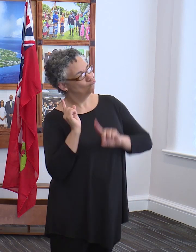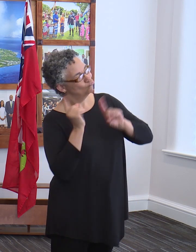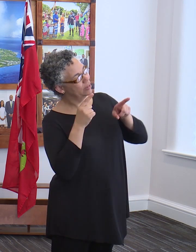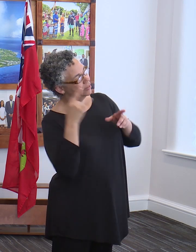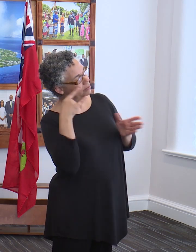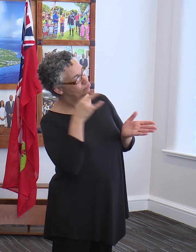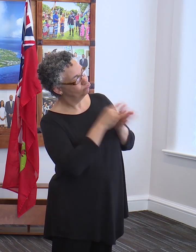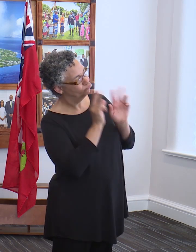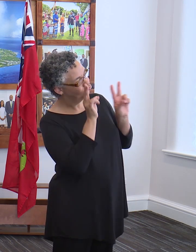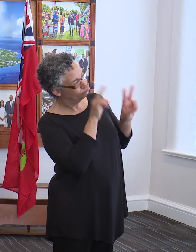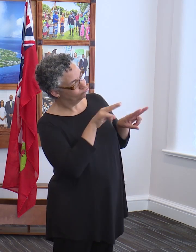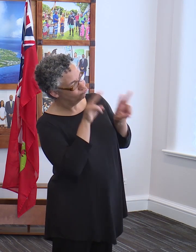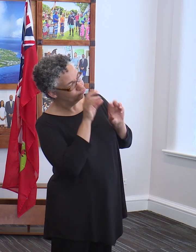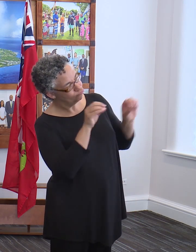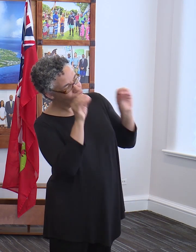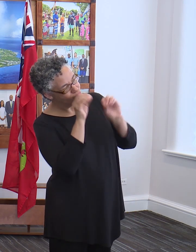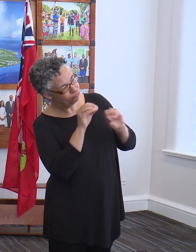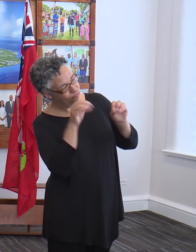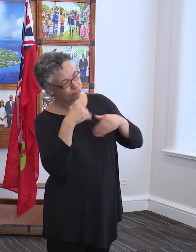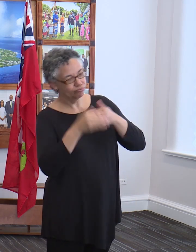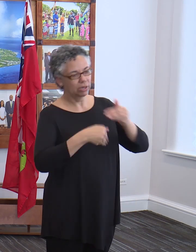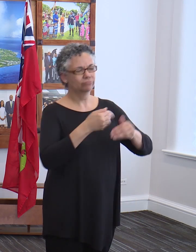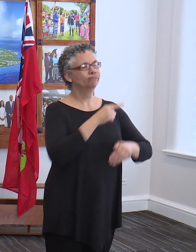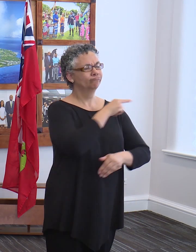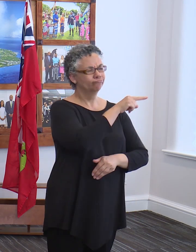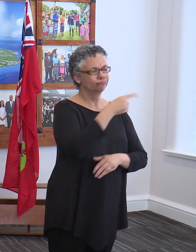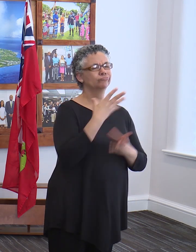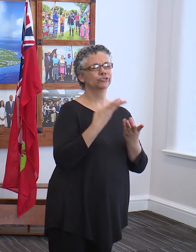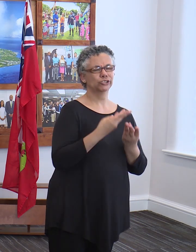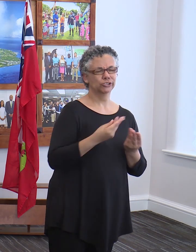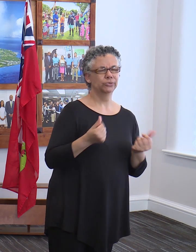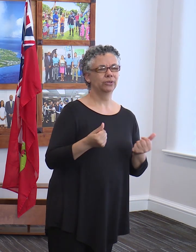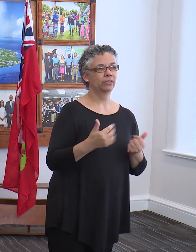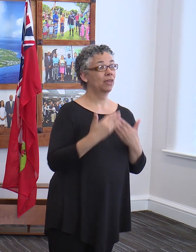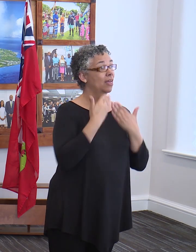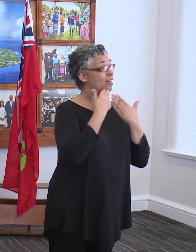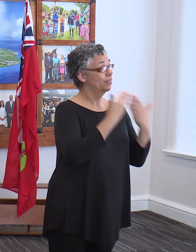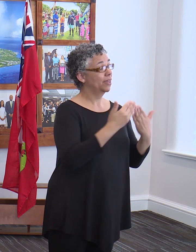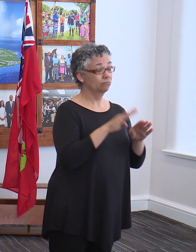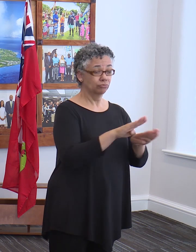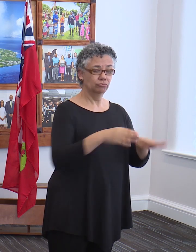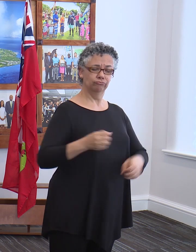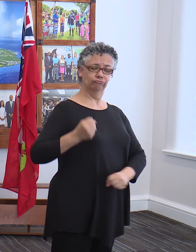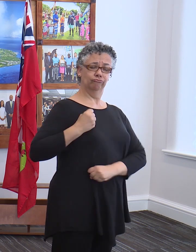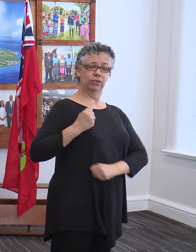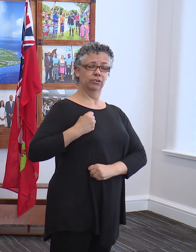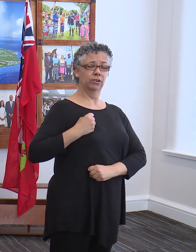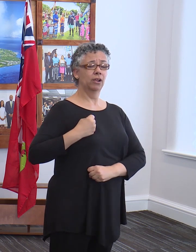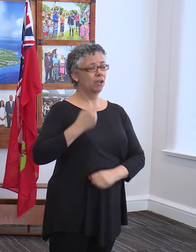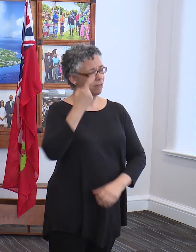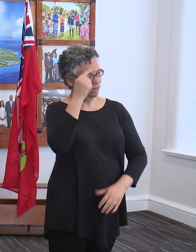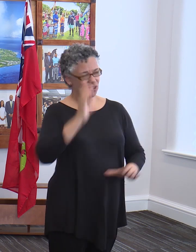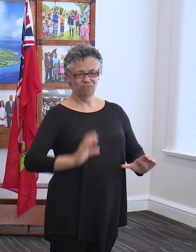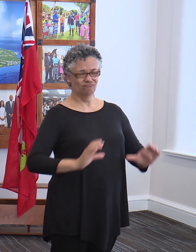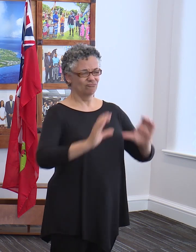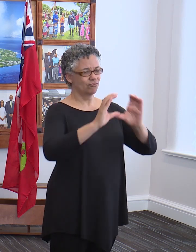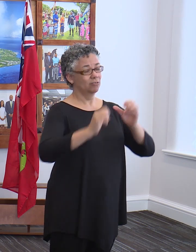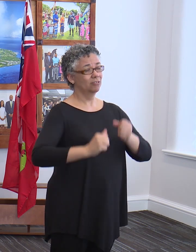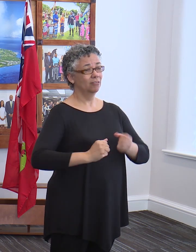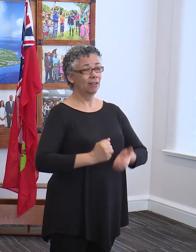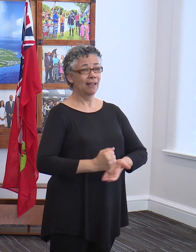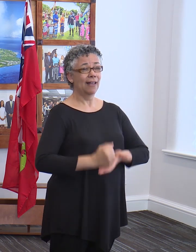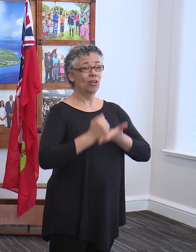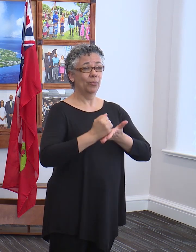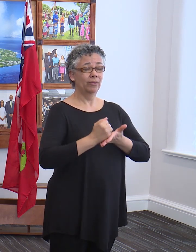all accounts that process was a smooth one. I would like to thank the Royal Bermuda Regiment for their critical assistance in helping to maintain